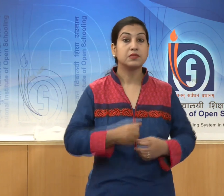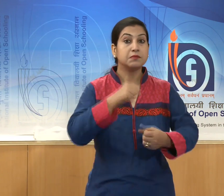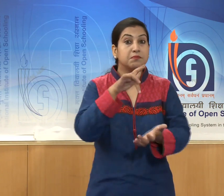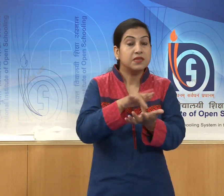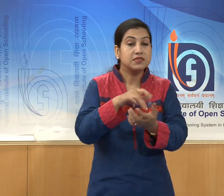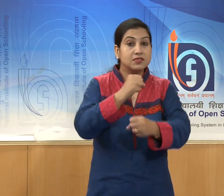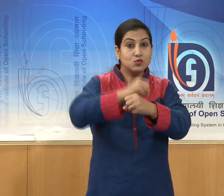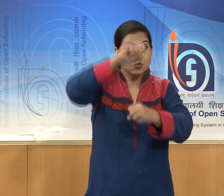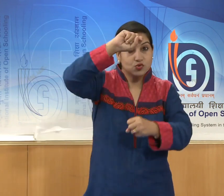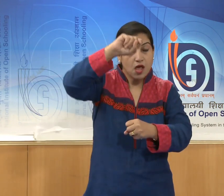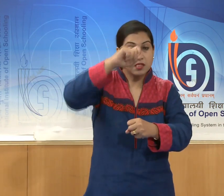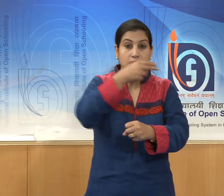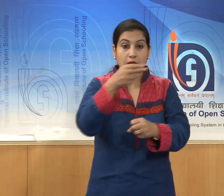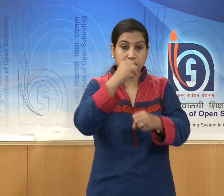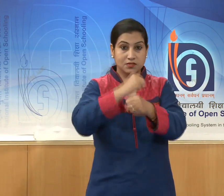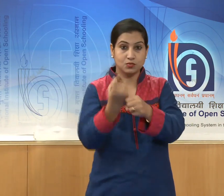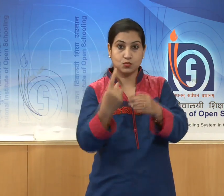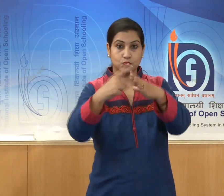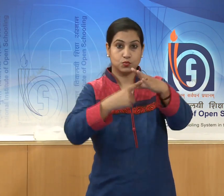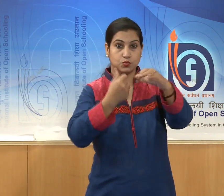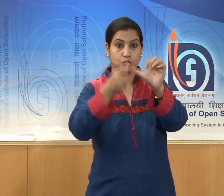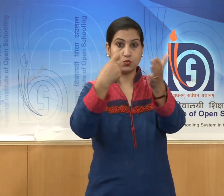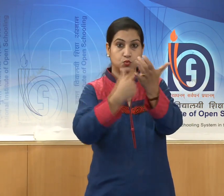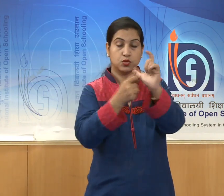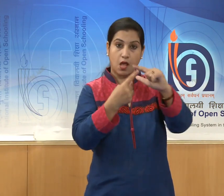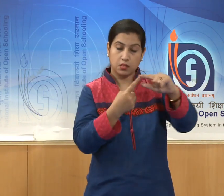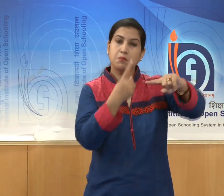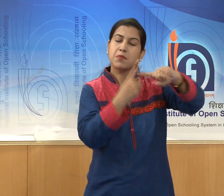and Rajasthan.